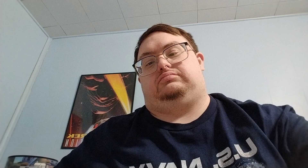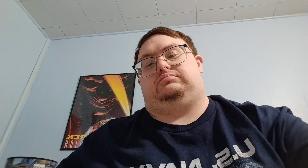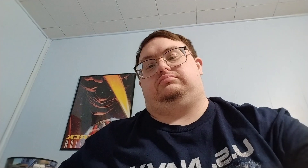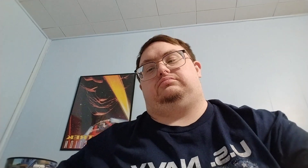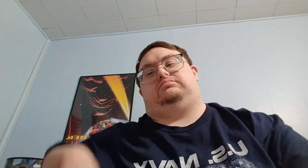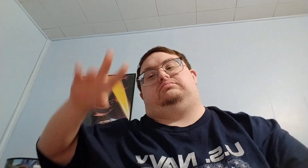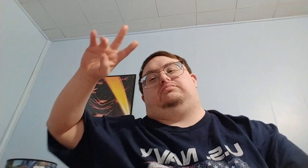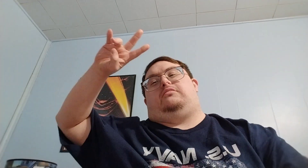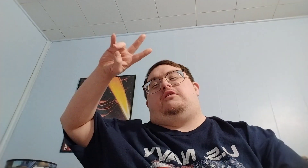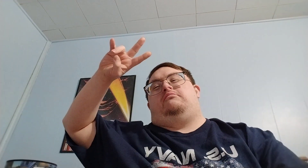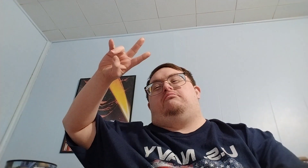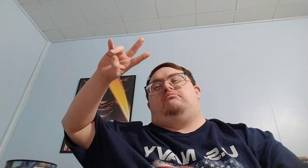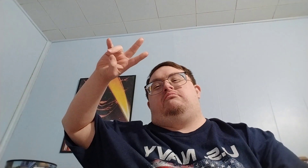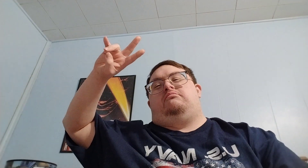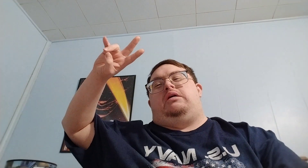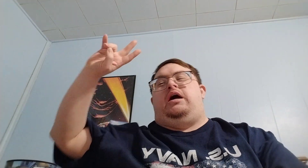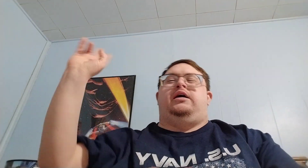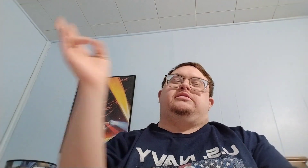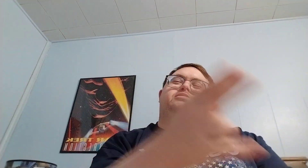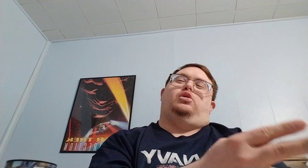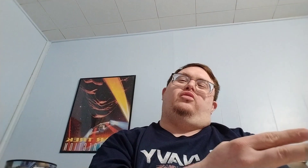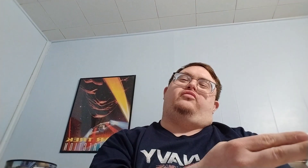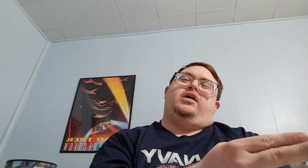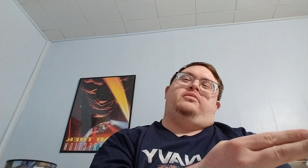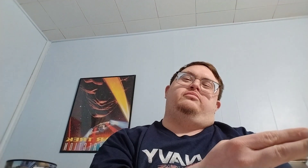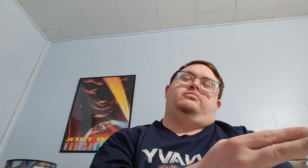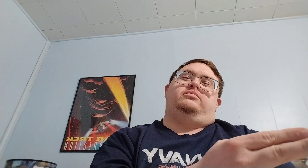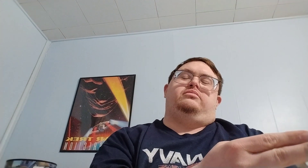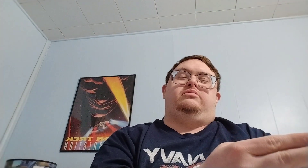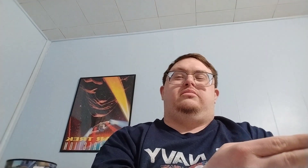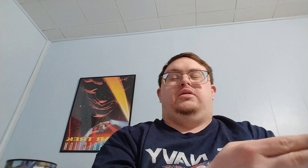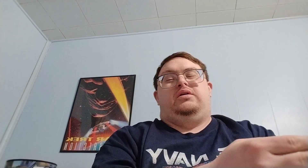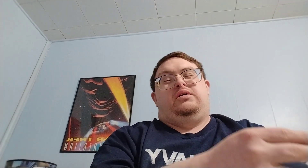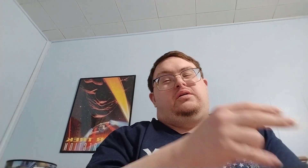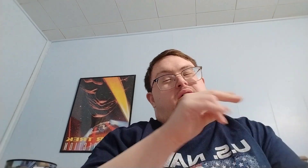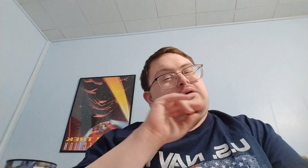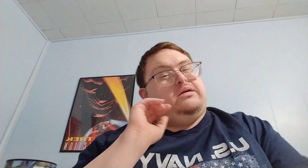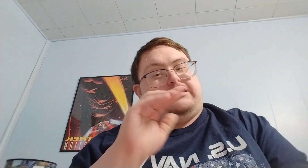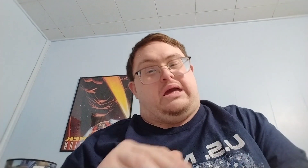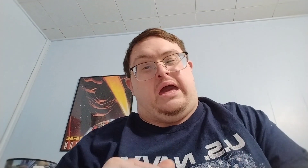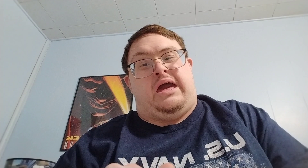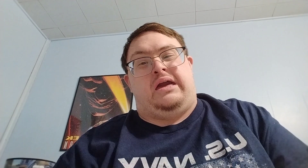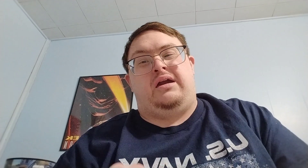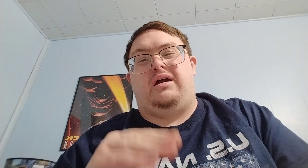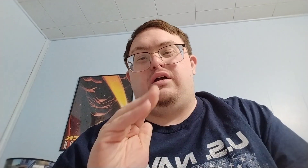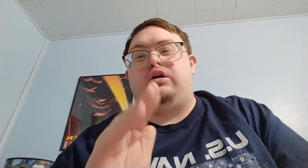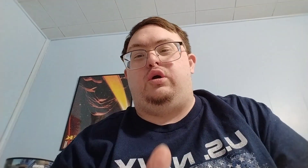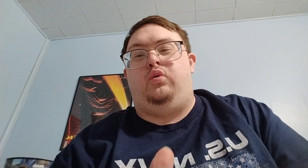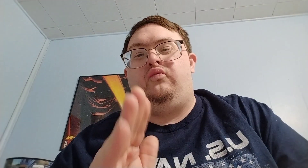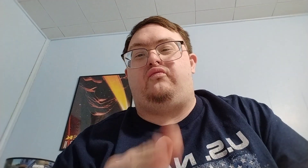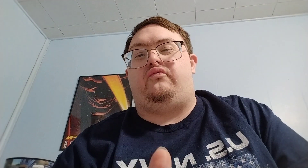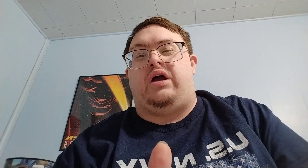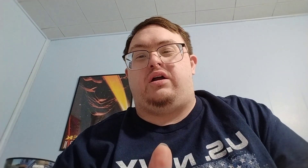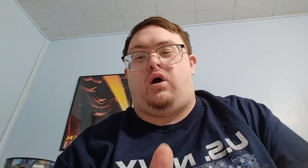Hey StormFame. Yay in a new video.